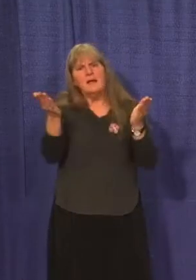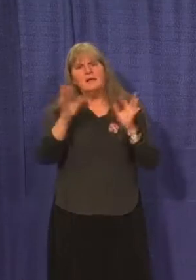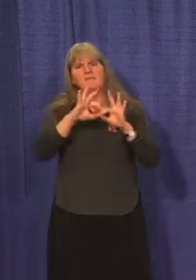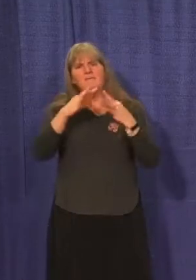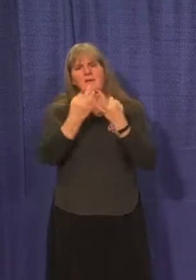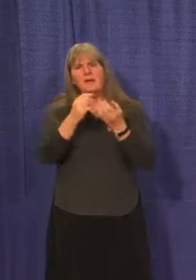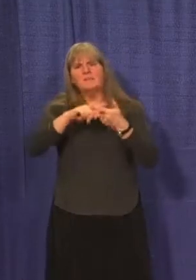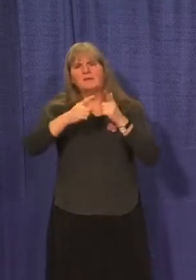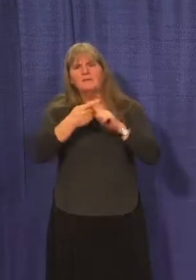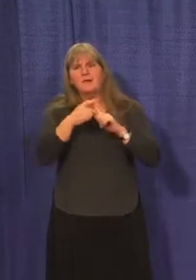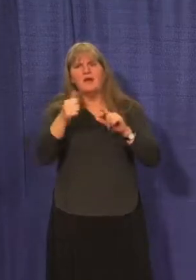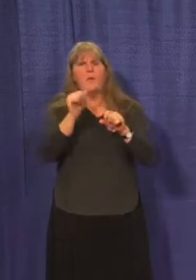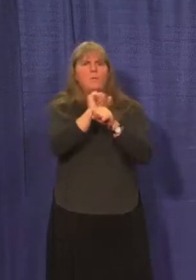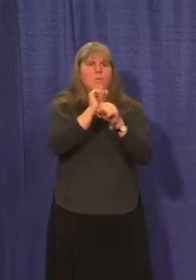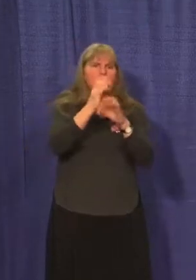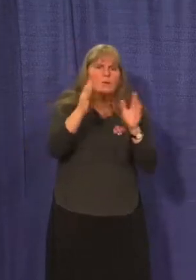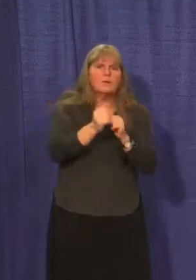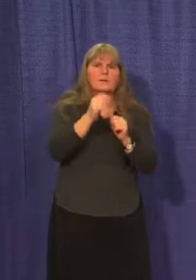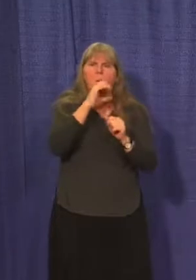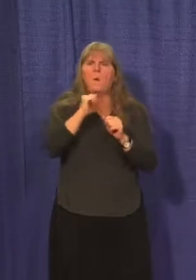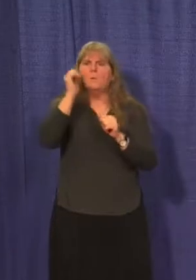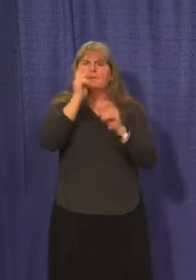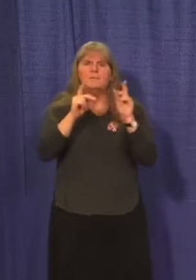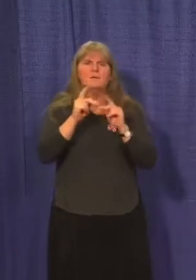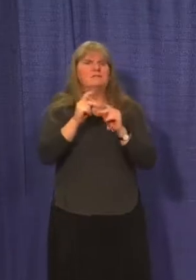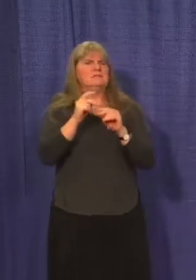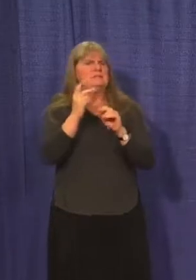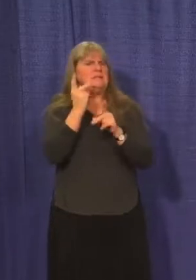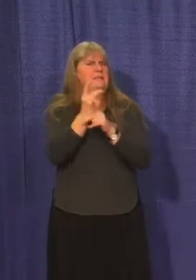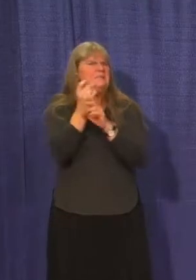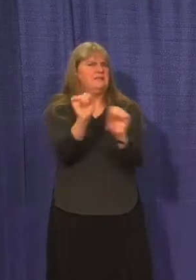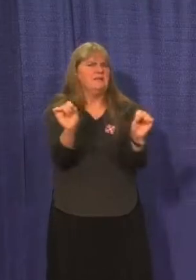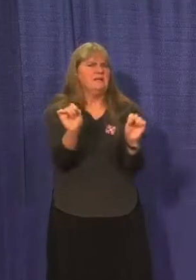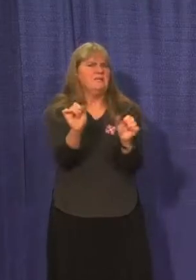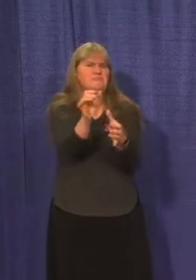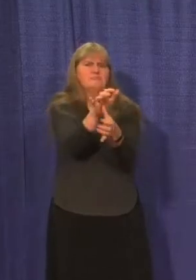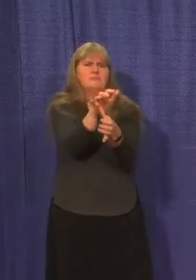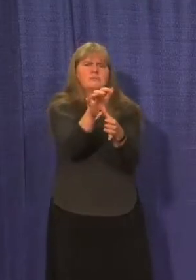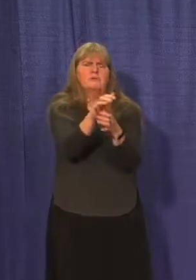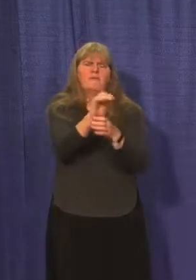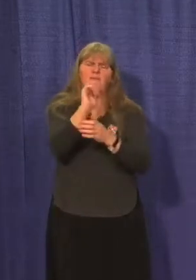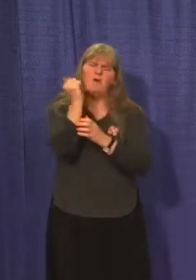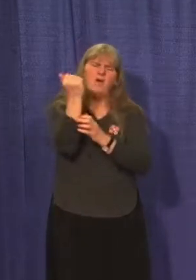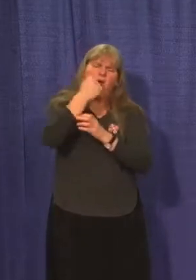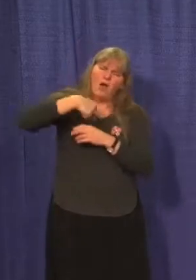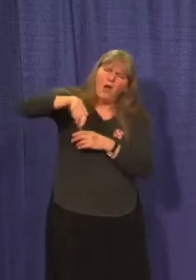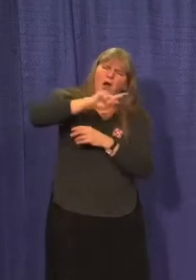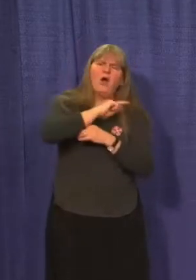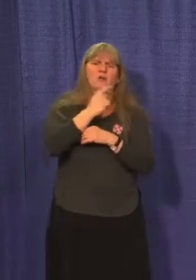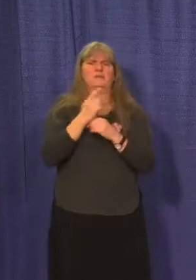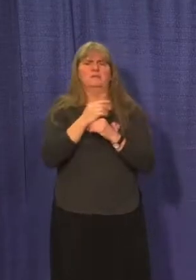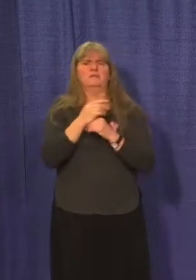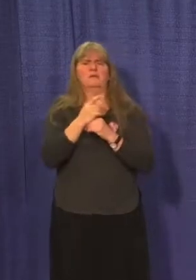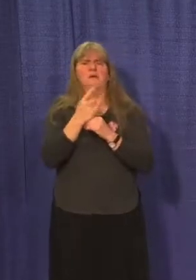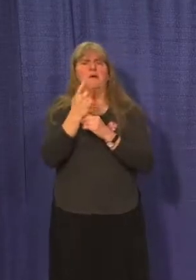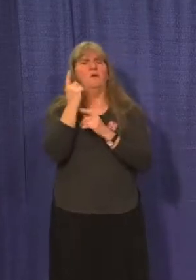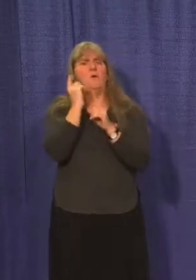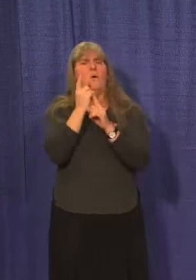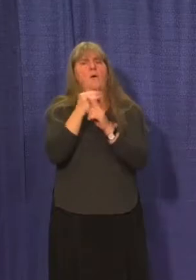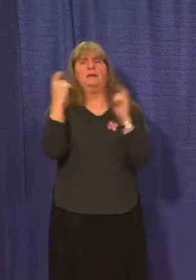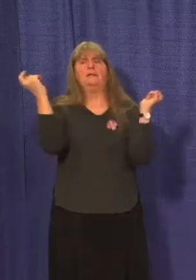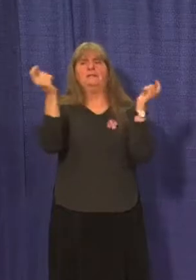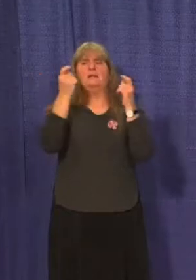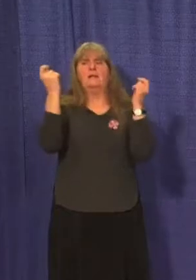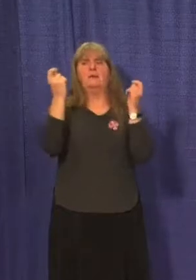colleagues, and our elders. We're all doing this for each other so that we can celebrate safely, but also